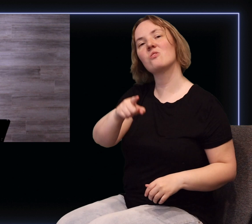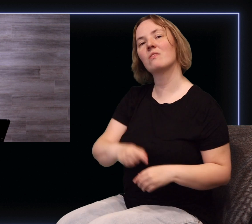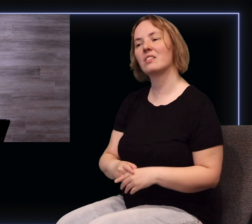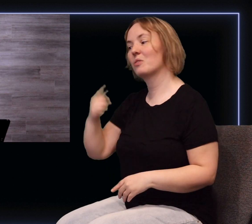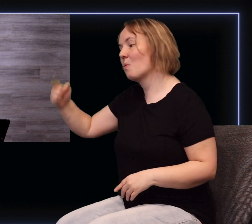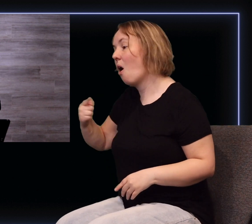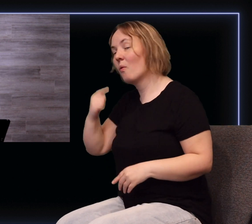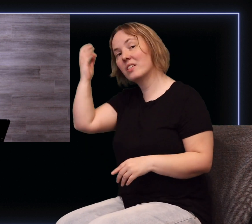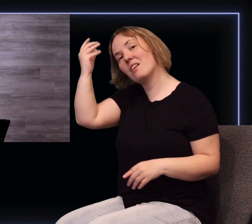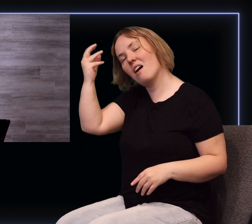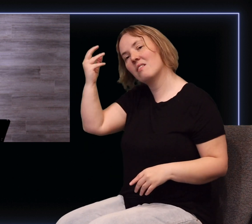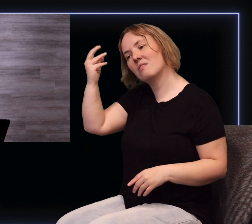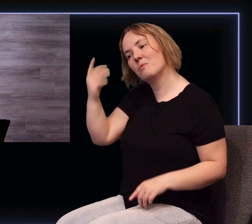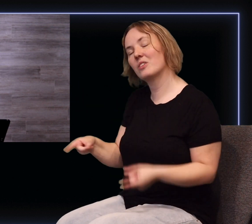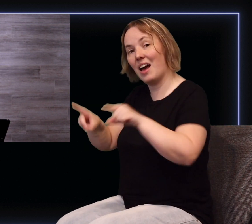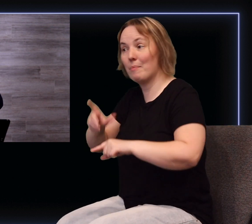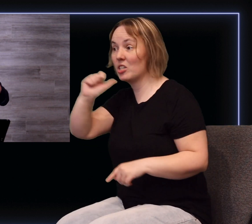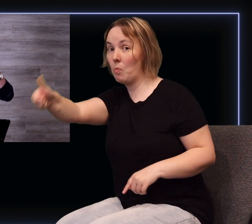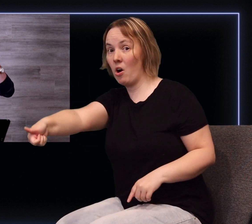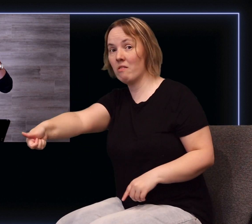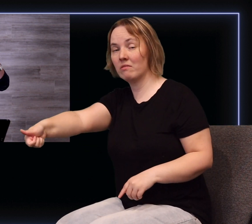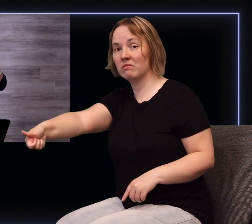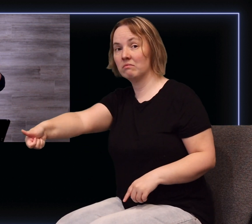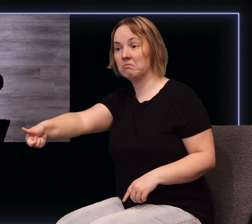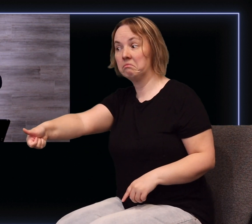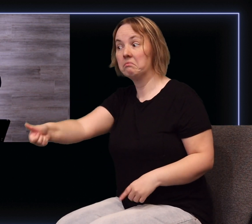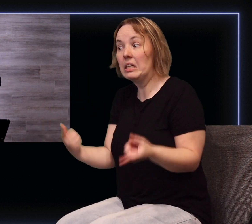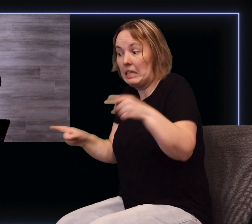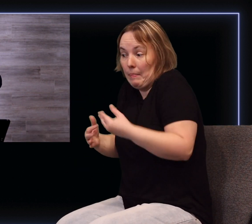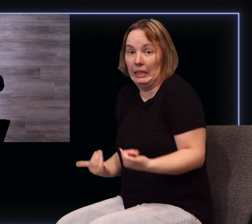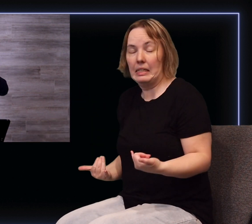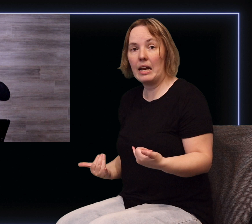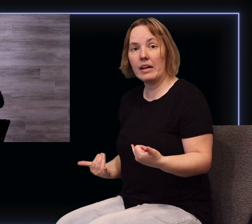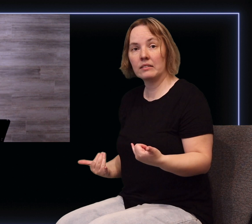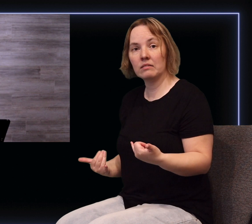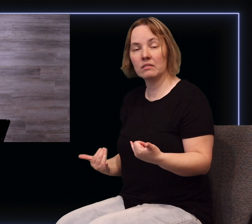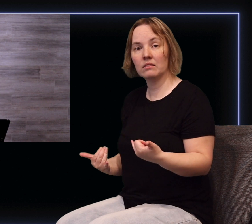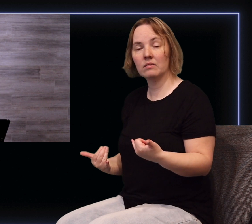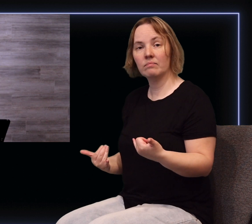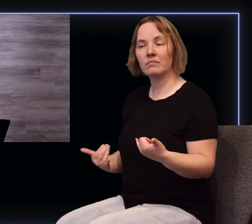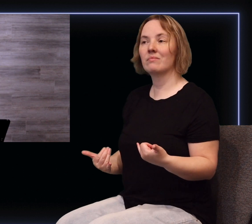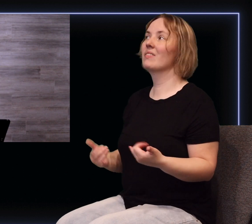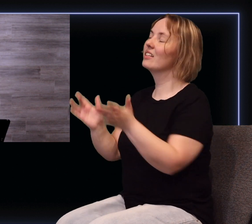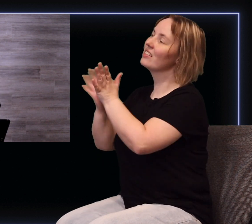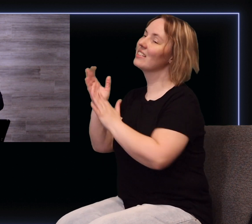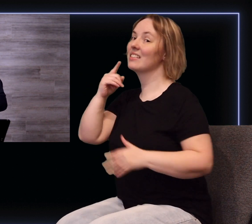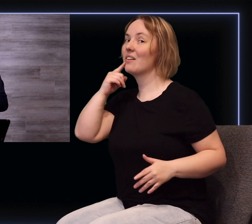that what you always thought was going to happen tomorrow, it's happening today. What I'm telling you